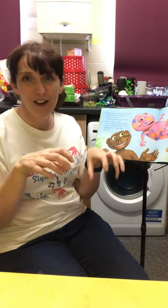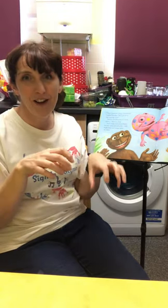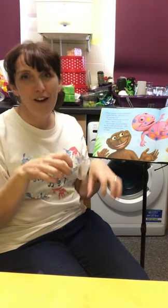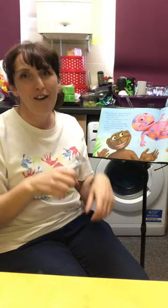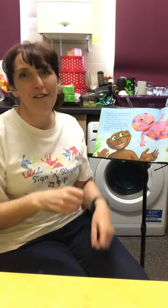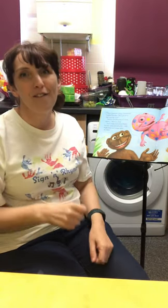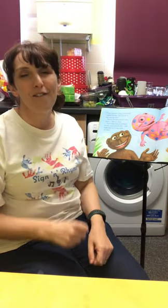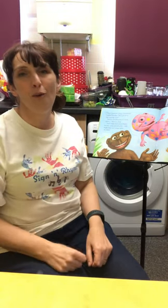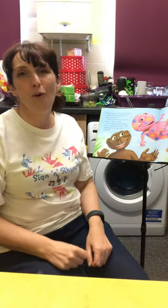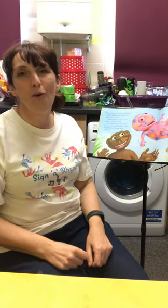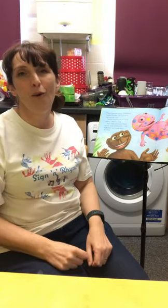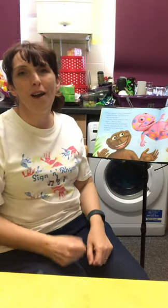Forever.